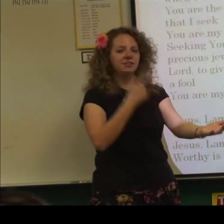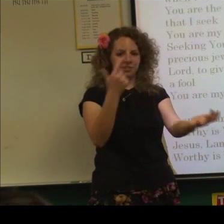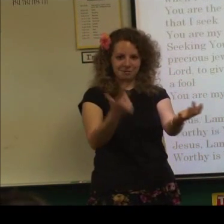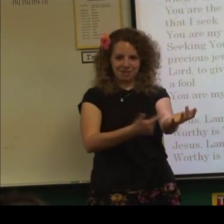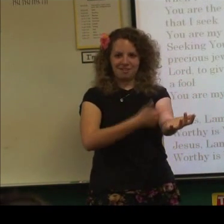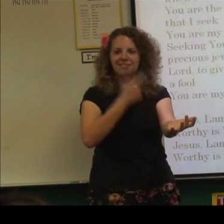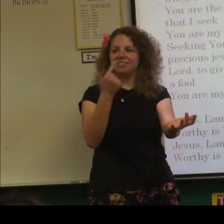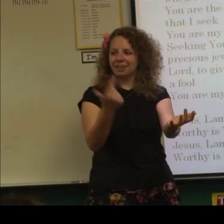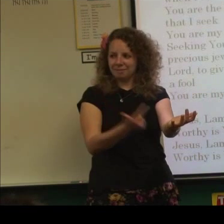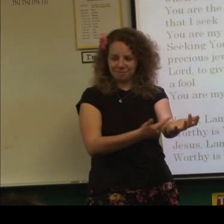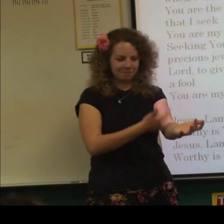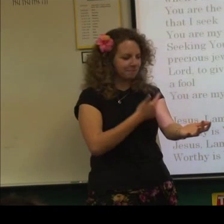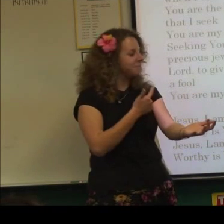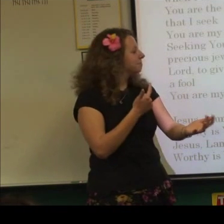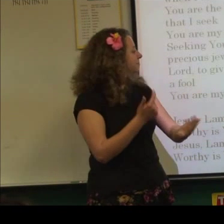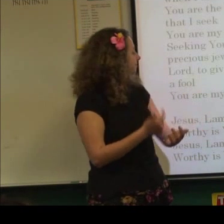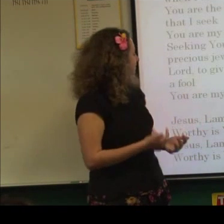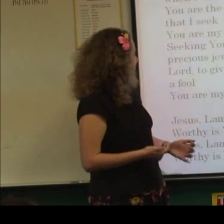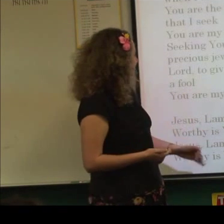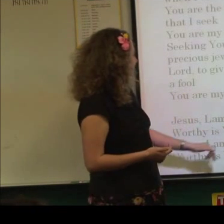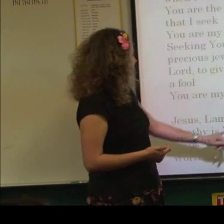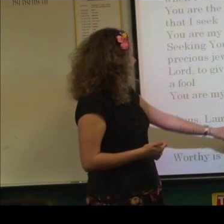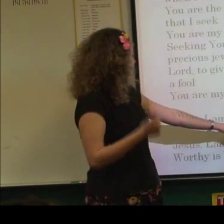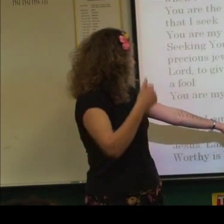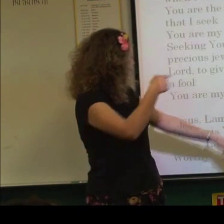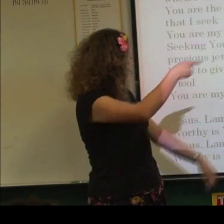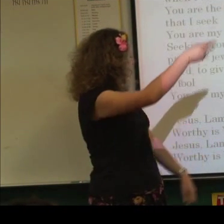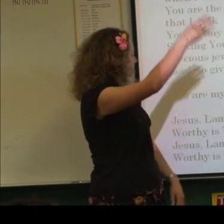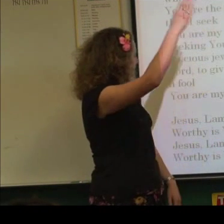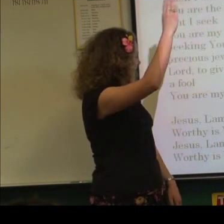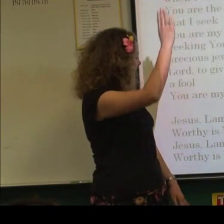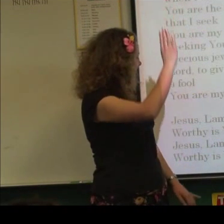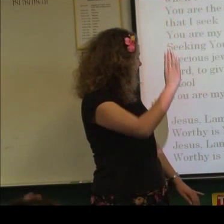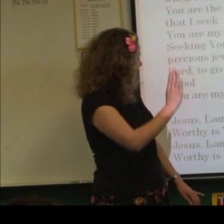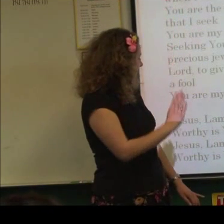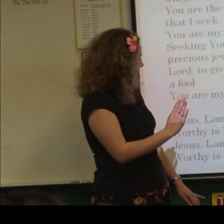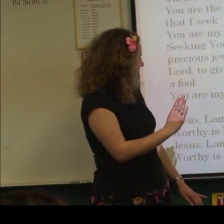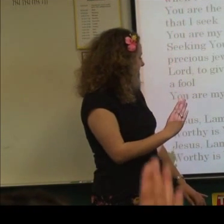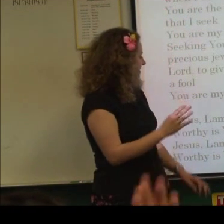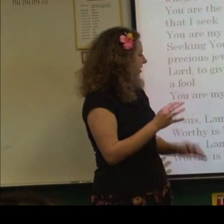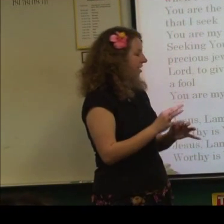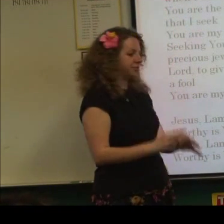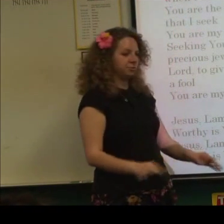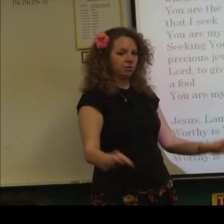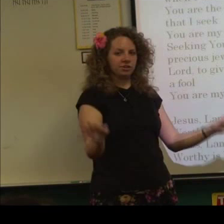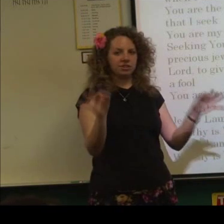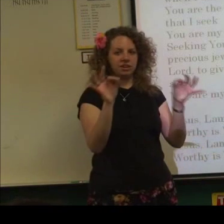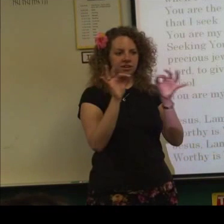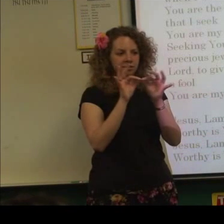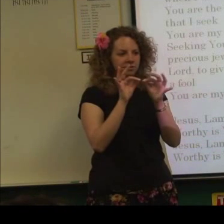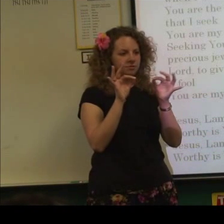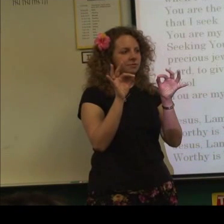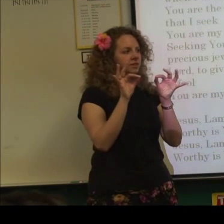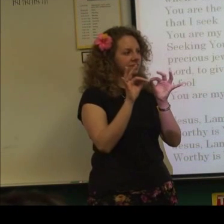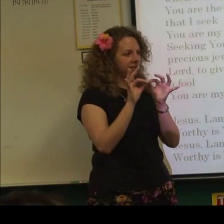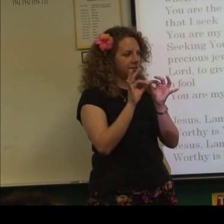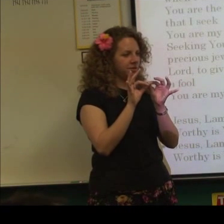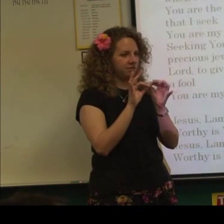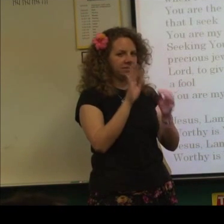So you have Lamb there. Lamb. Mm-hmm. The Lamb of God. And then Worthy. I did that one.